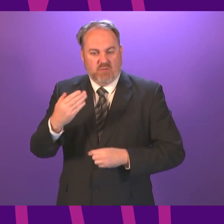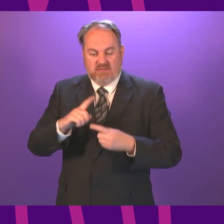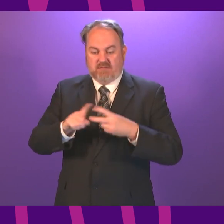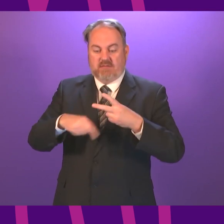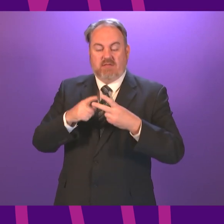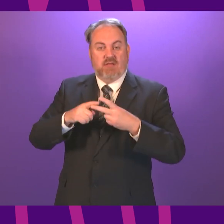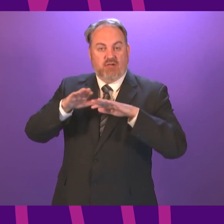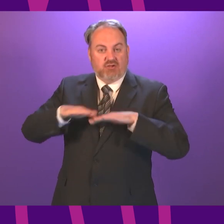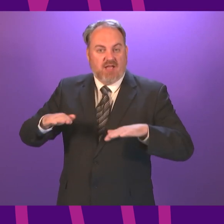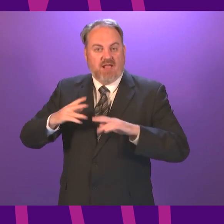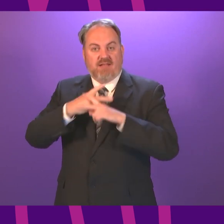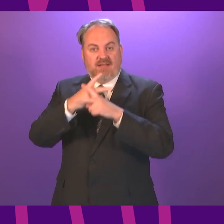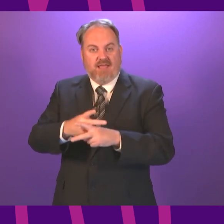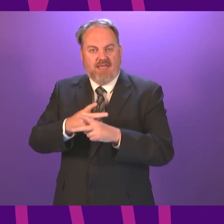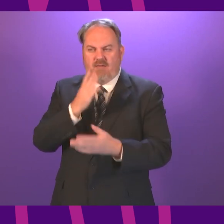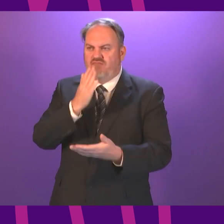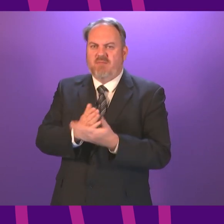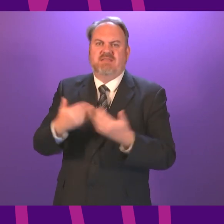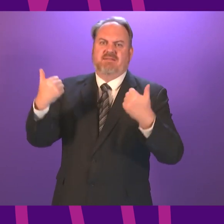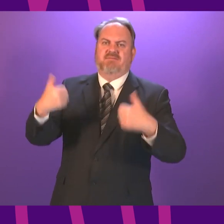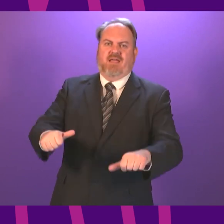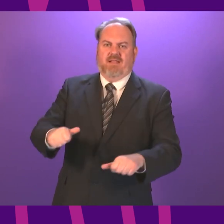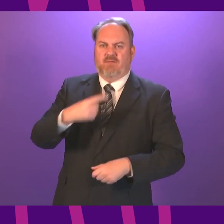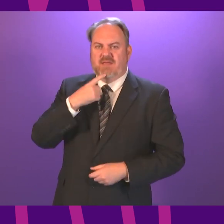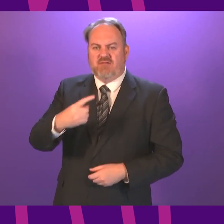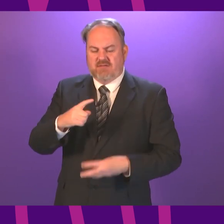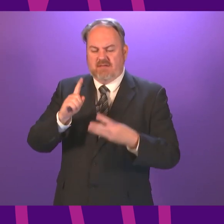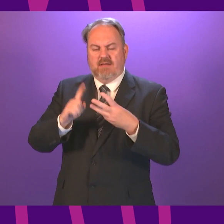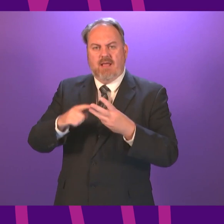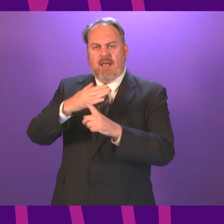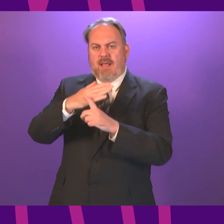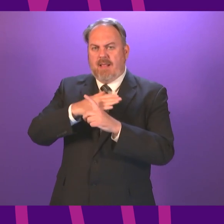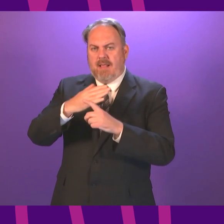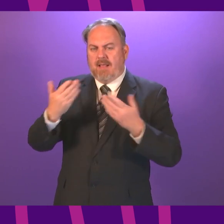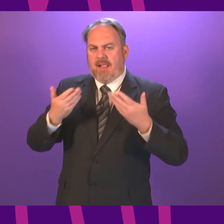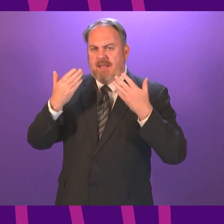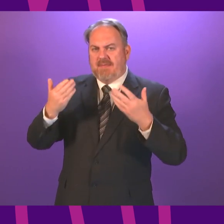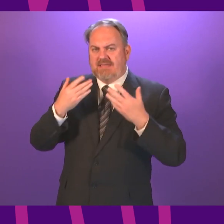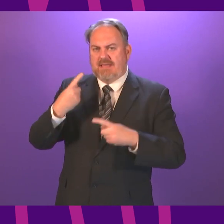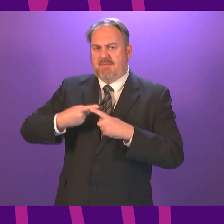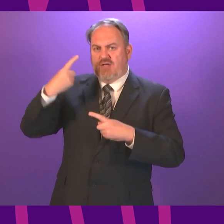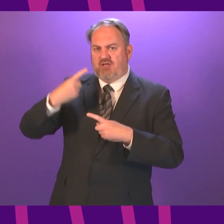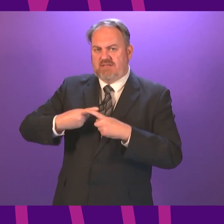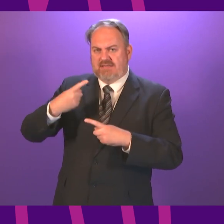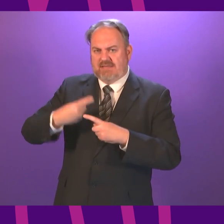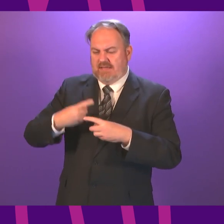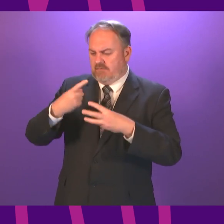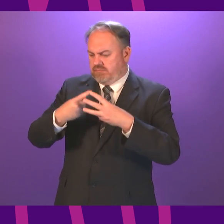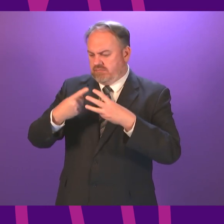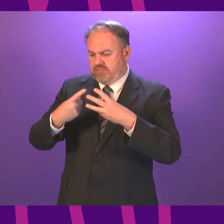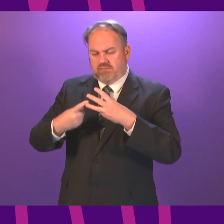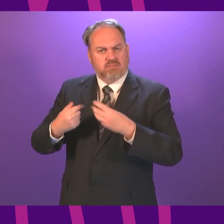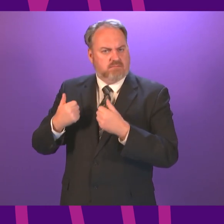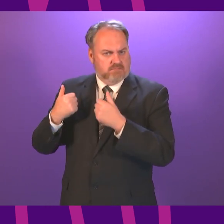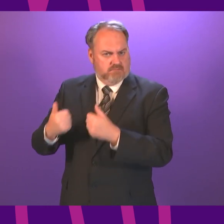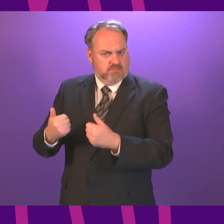childcare promises. Finally focusing on climate change and the climate emergency. On these issues, there